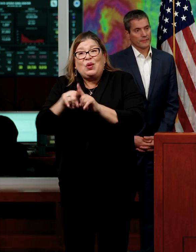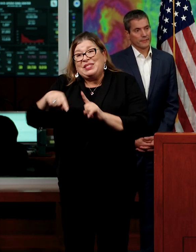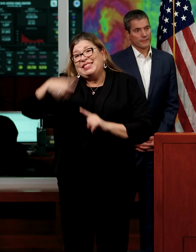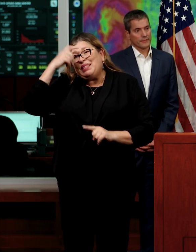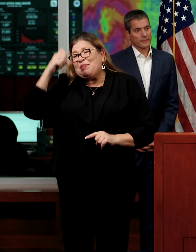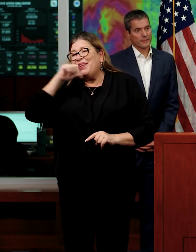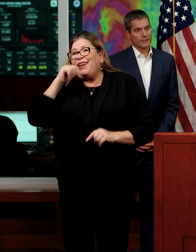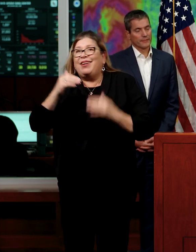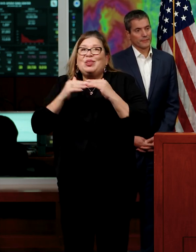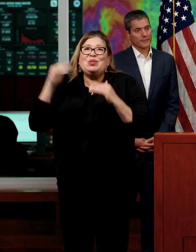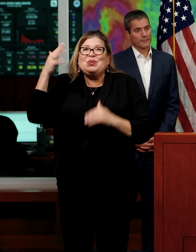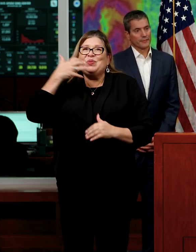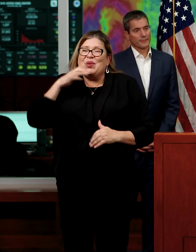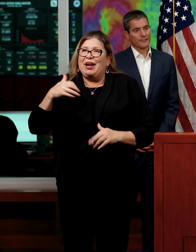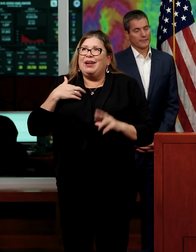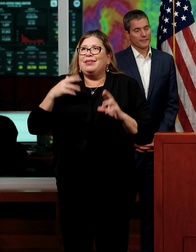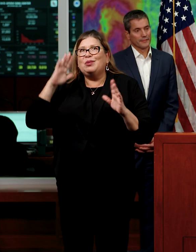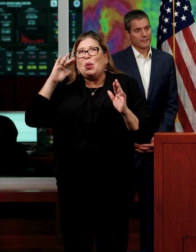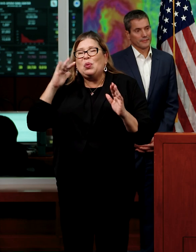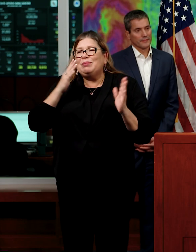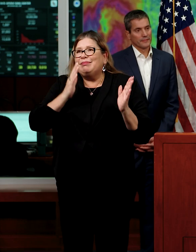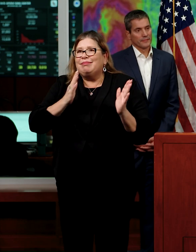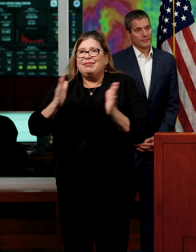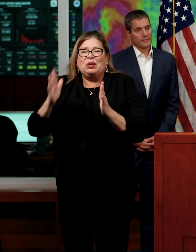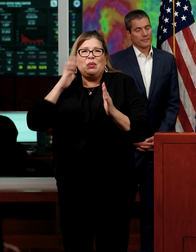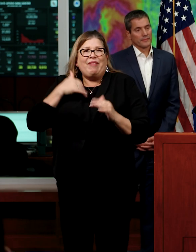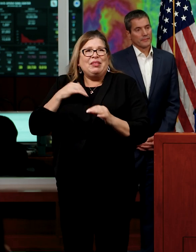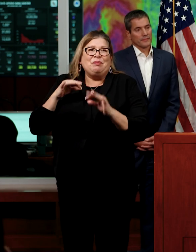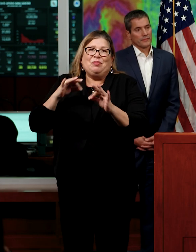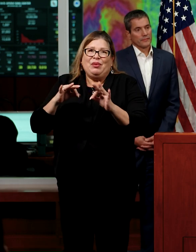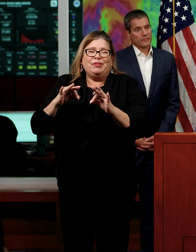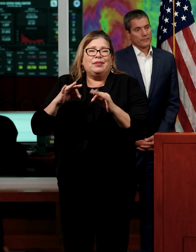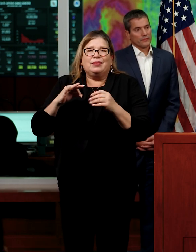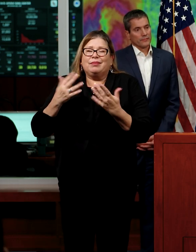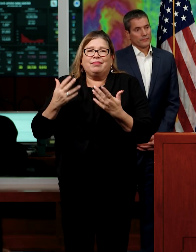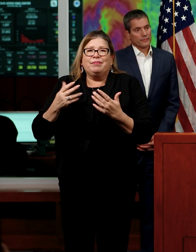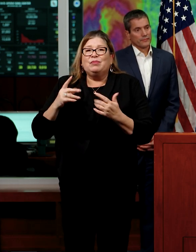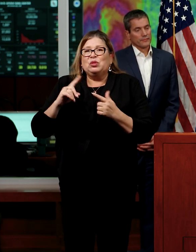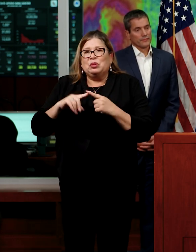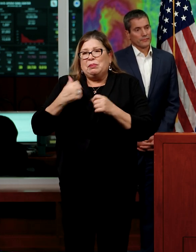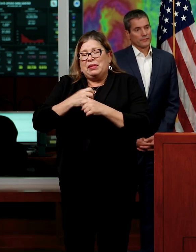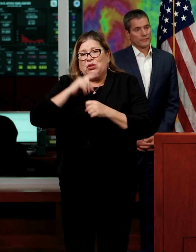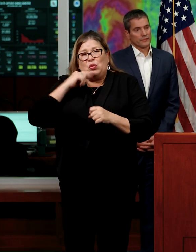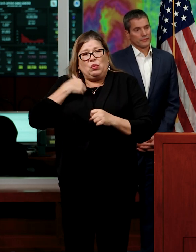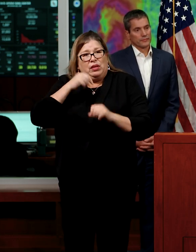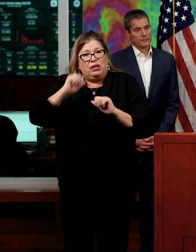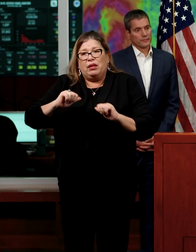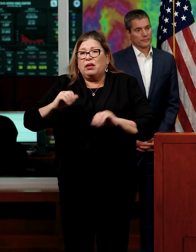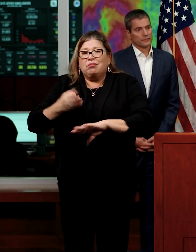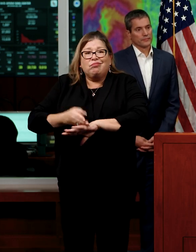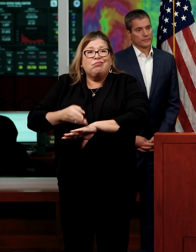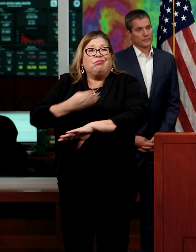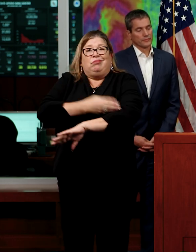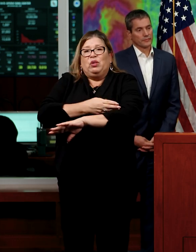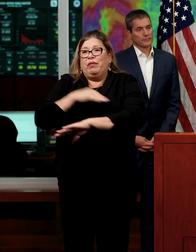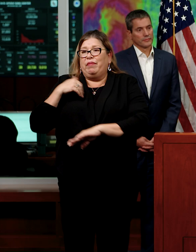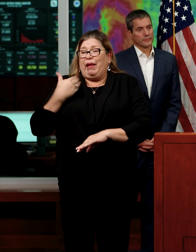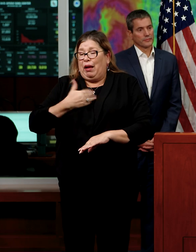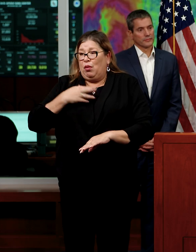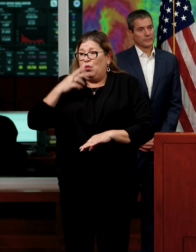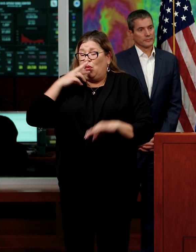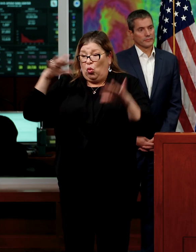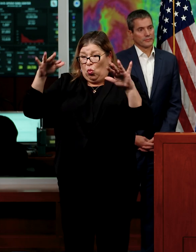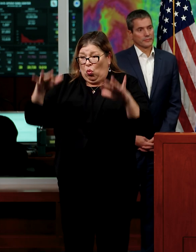There's all kinds of things that I hope for that would create sort of this perfect moment to really bump up our reservoir